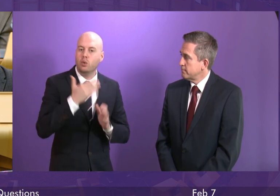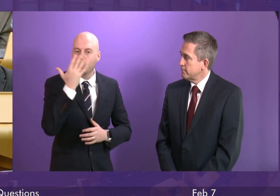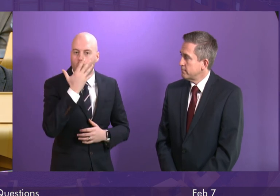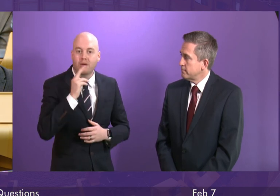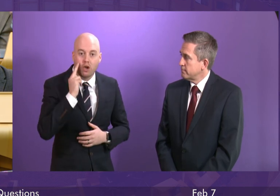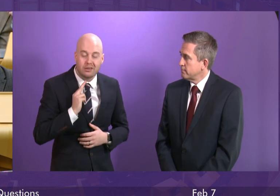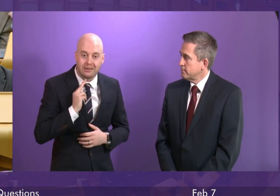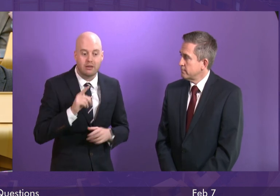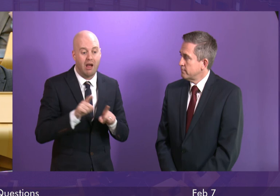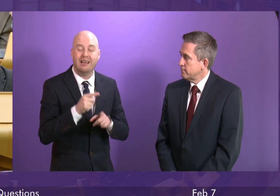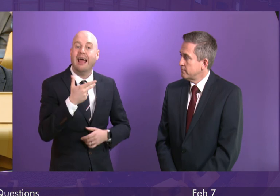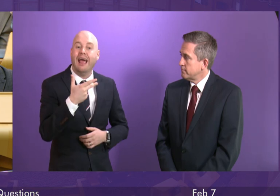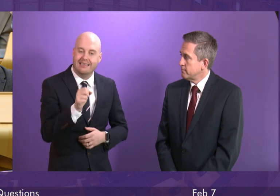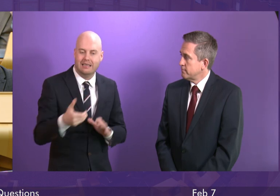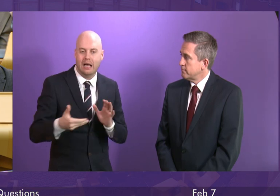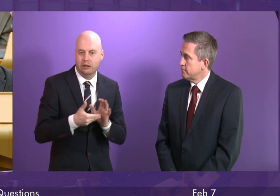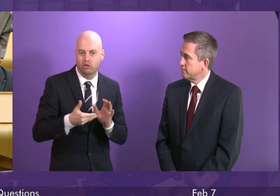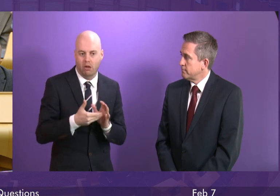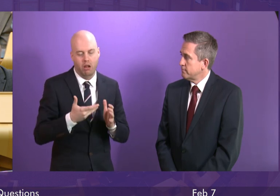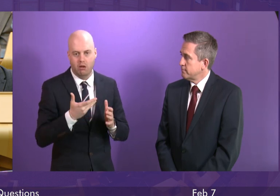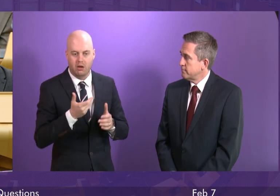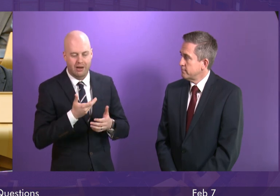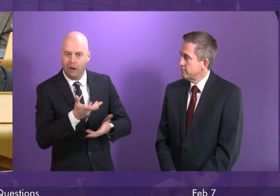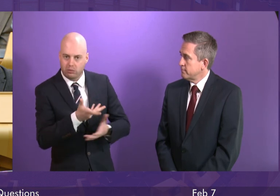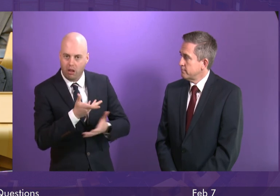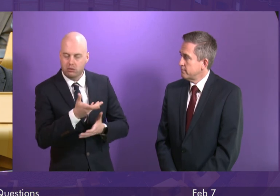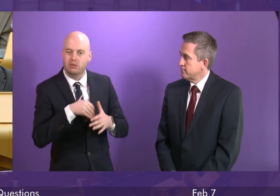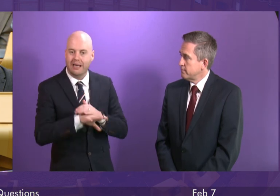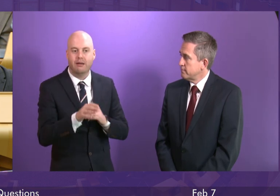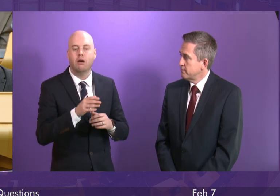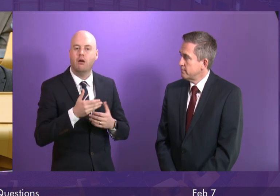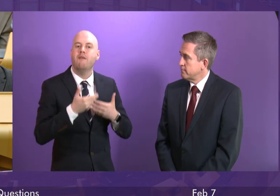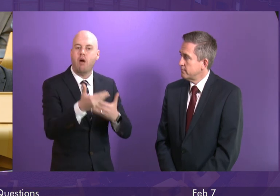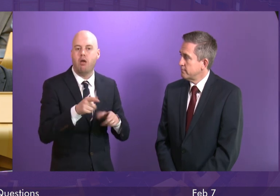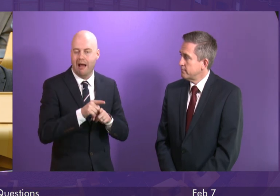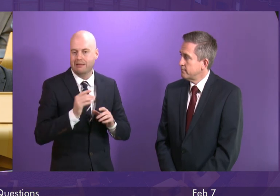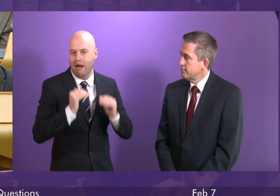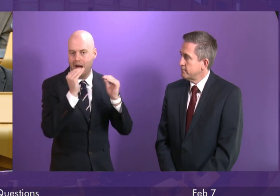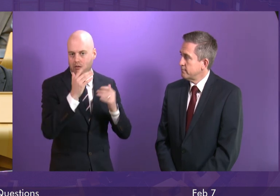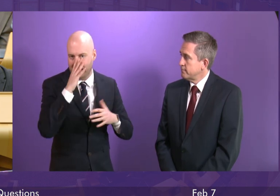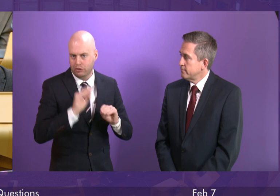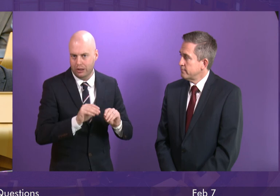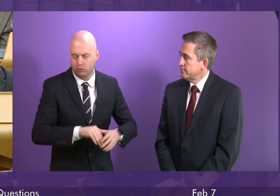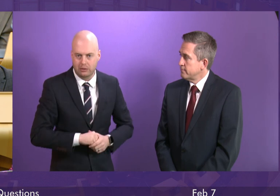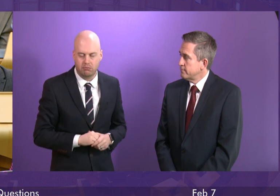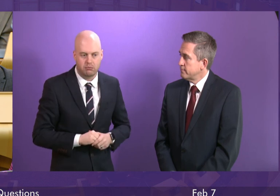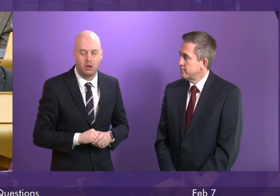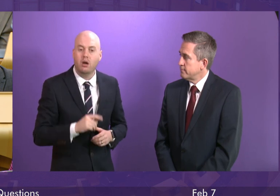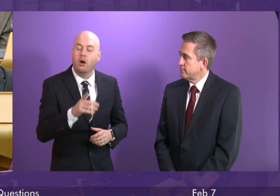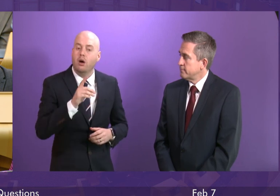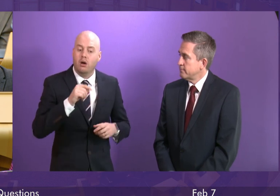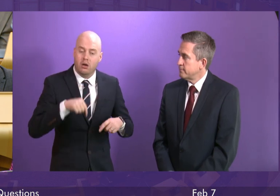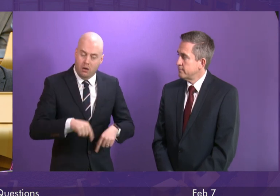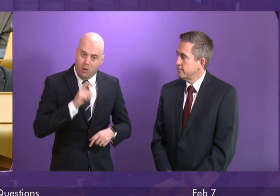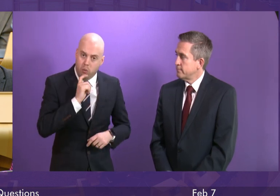80 additional counsellors in further and higher education As part of Children's Mental Health Week we have today announced that we will be producing new guidance on